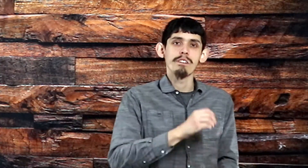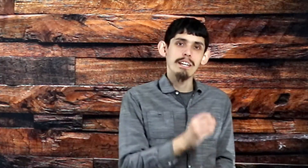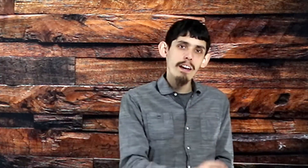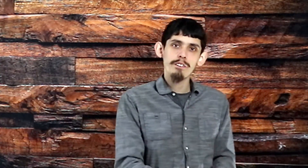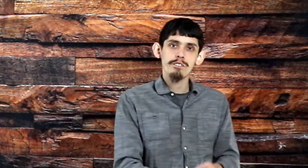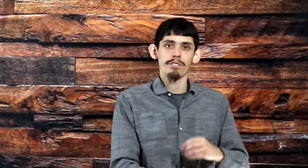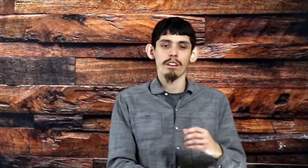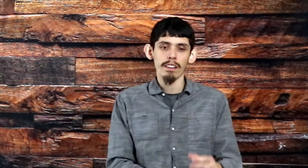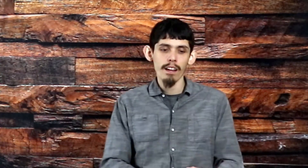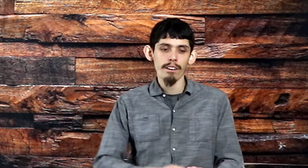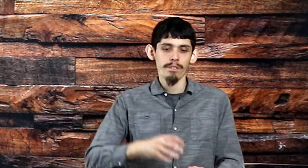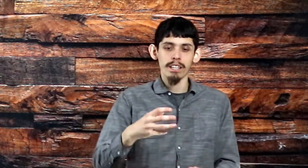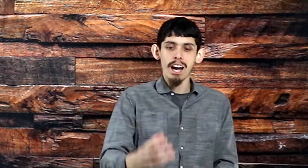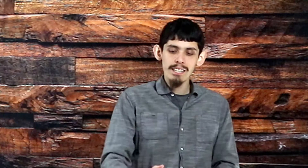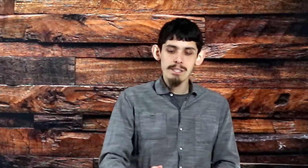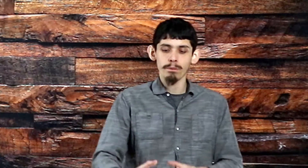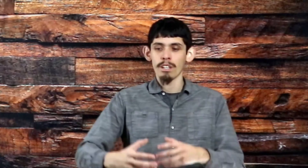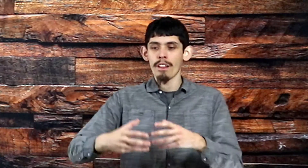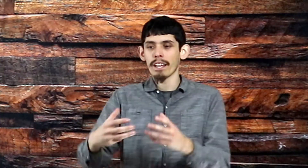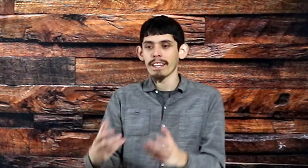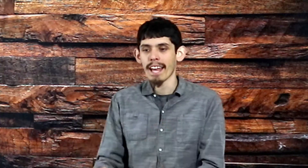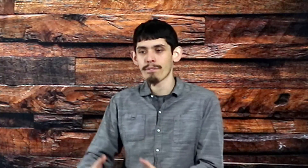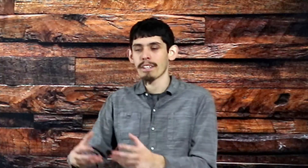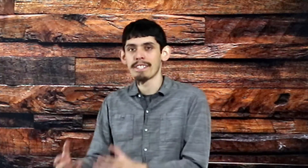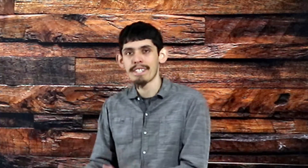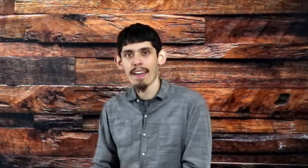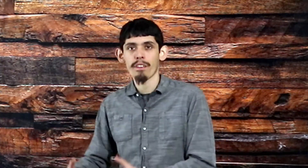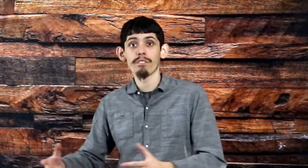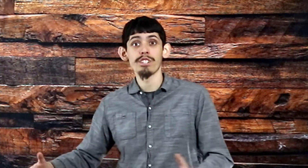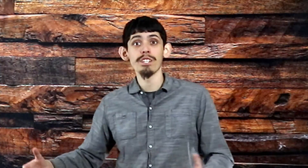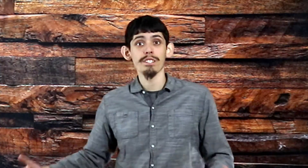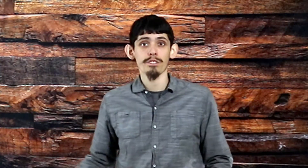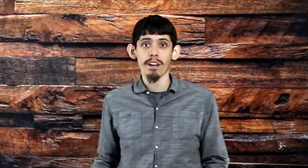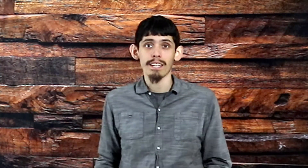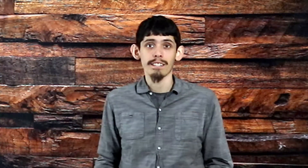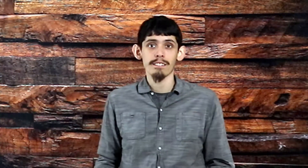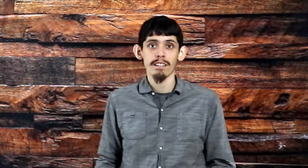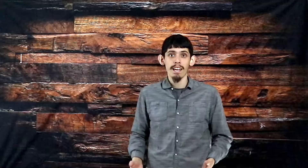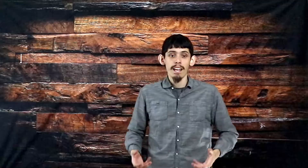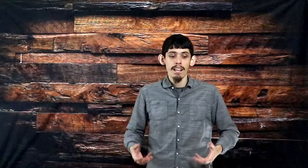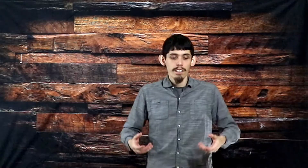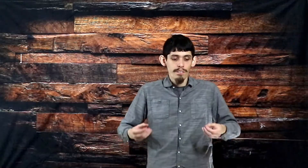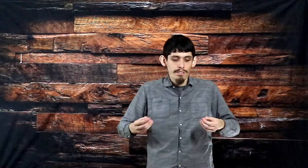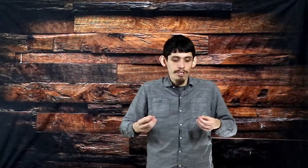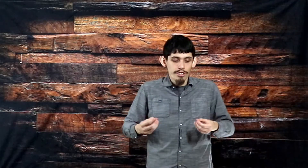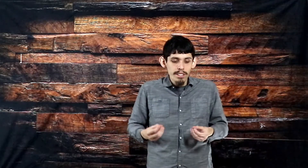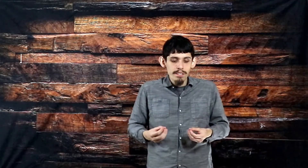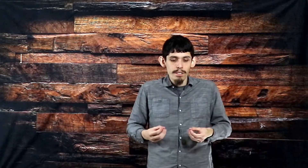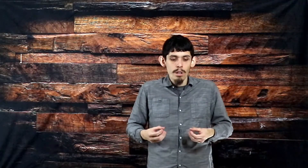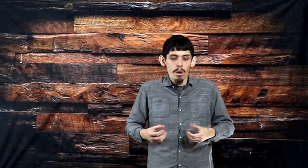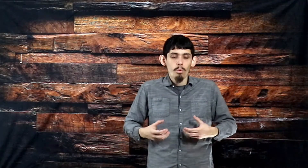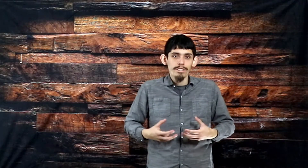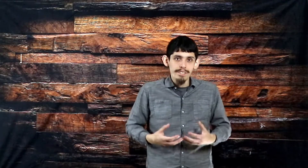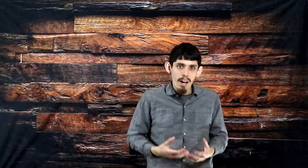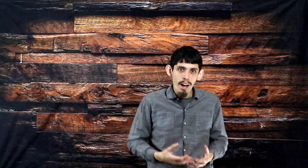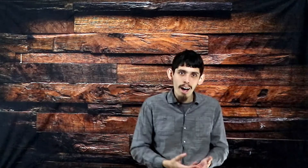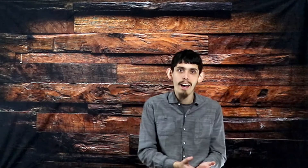character, the love, the gospel, the life, the death of Jesus Christ. Jesus was taught